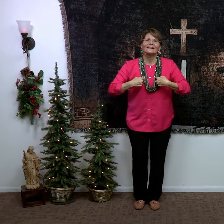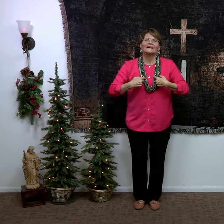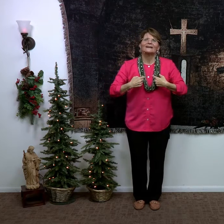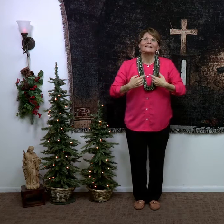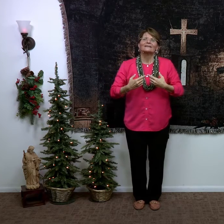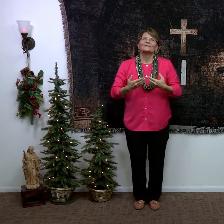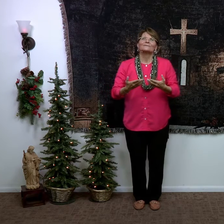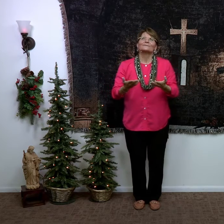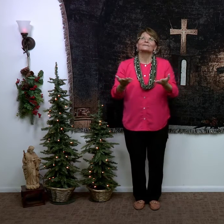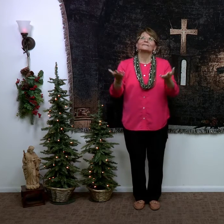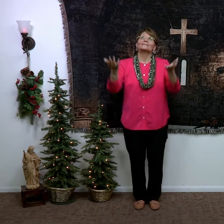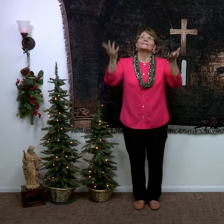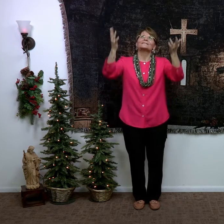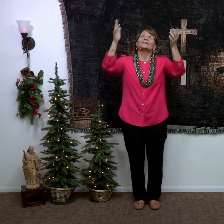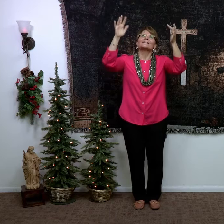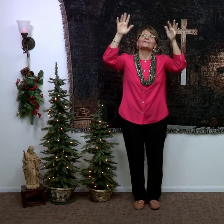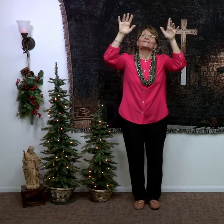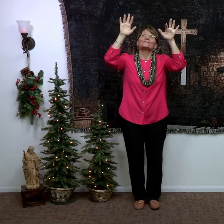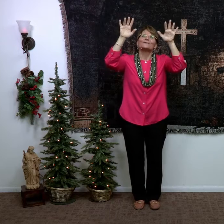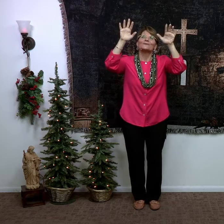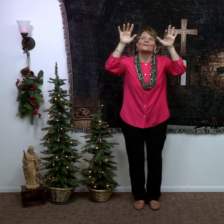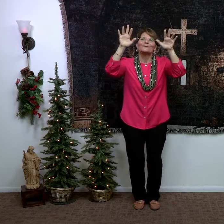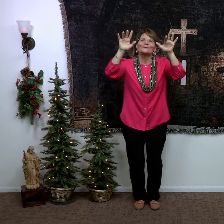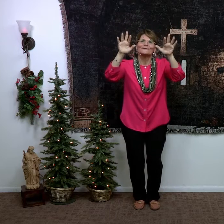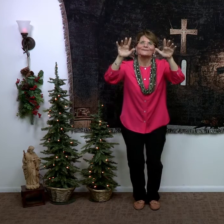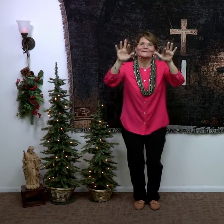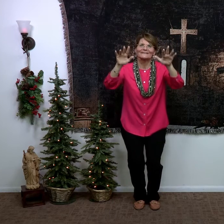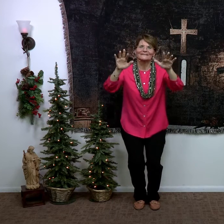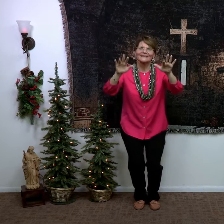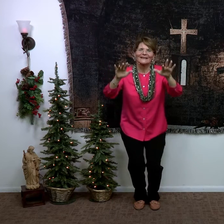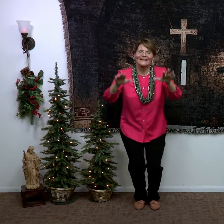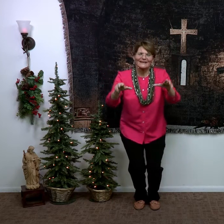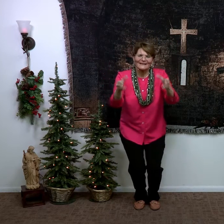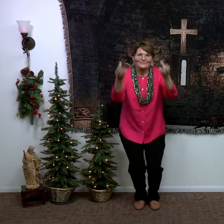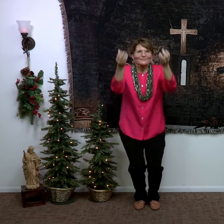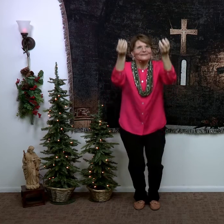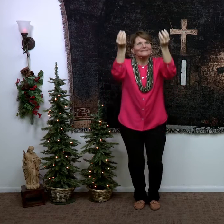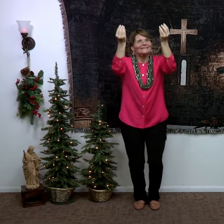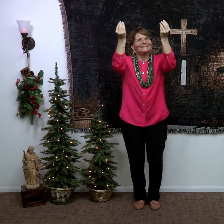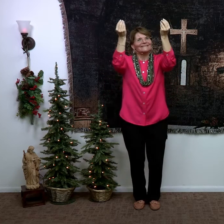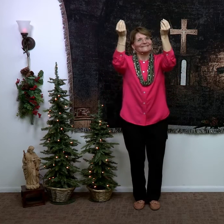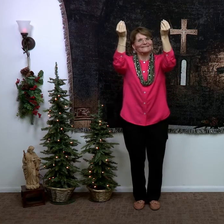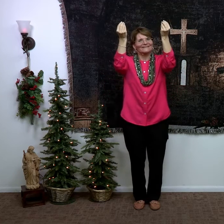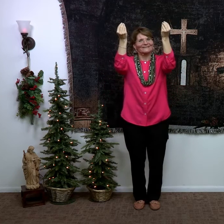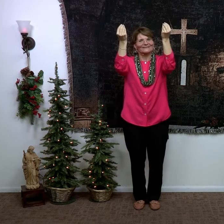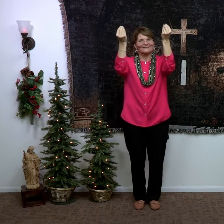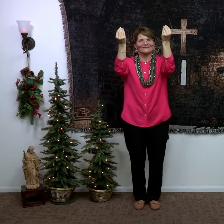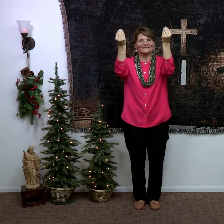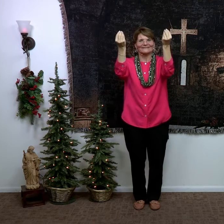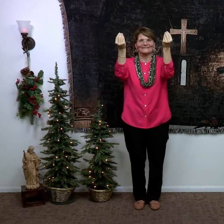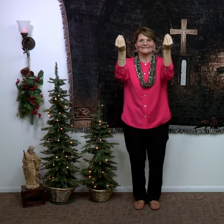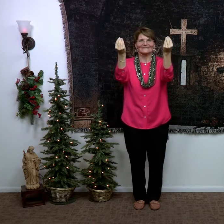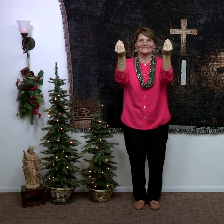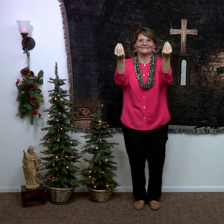Please have snow and mistletoe